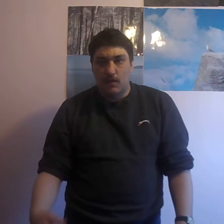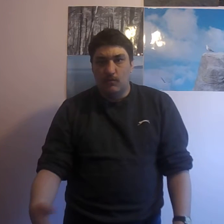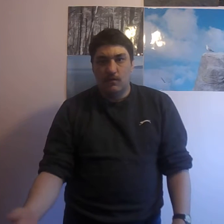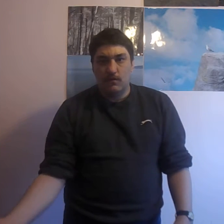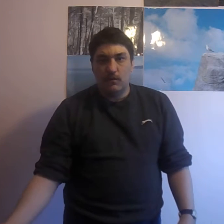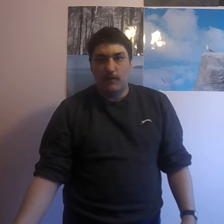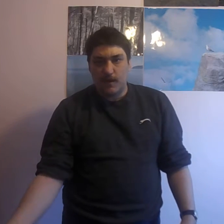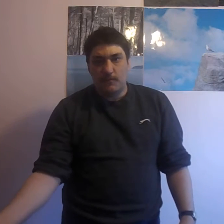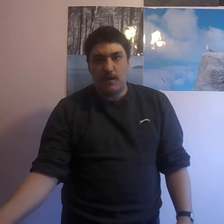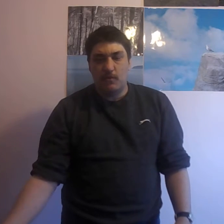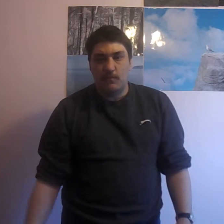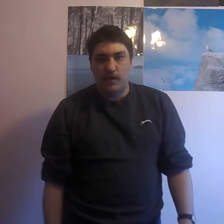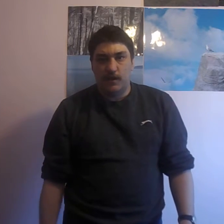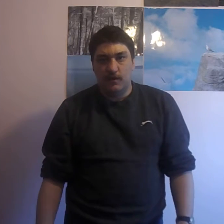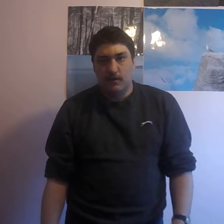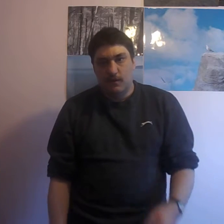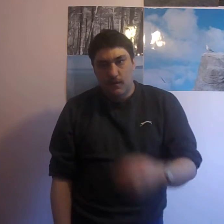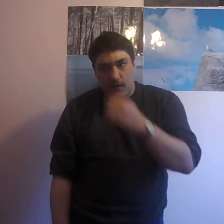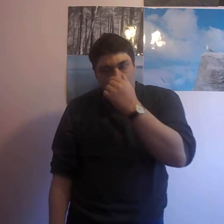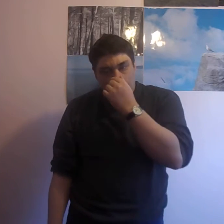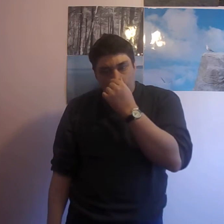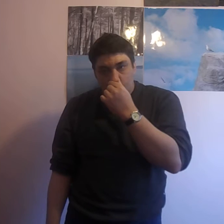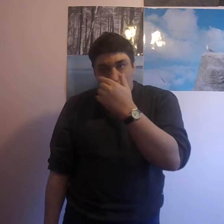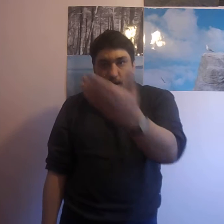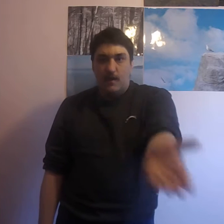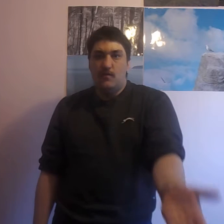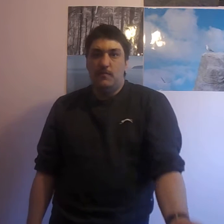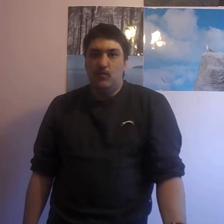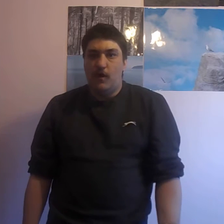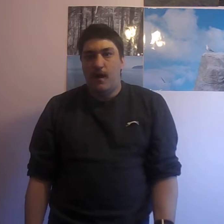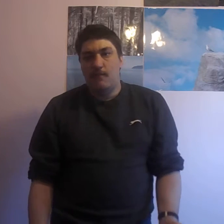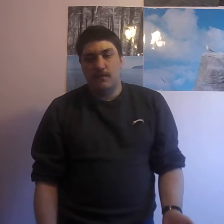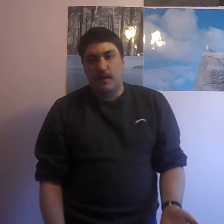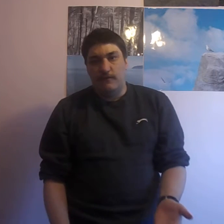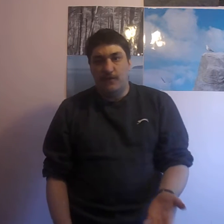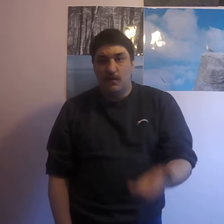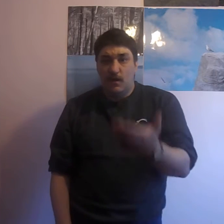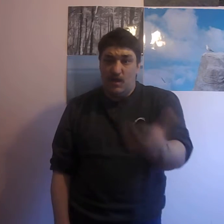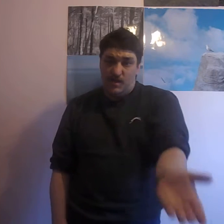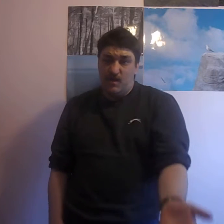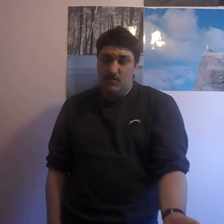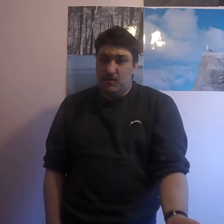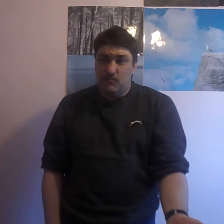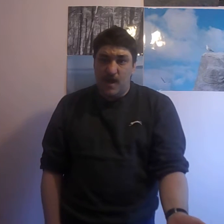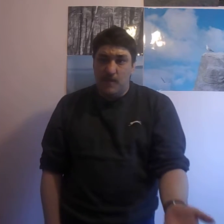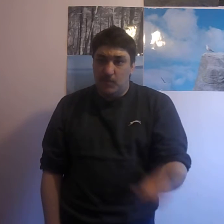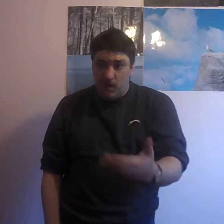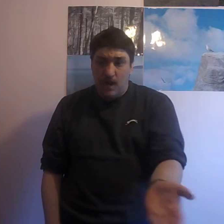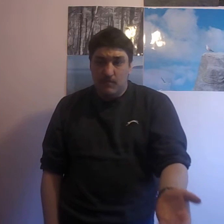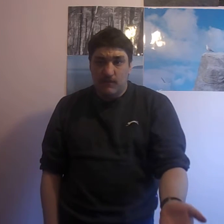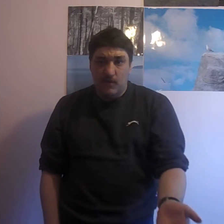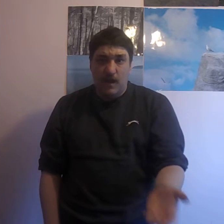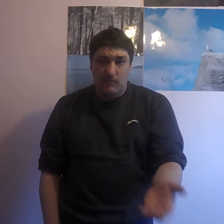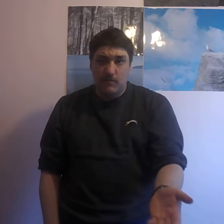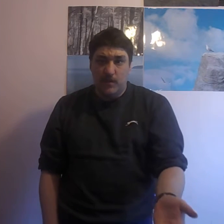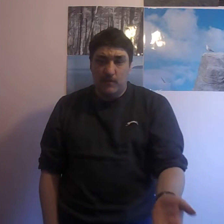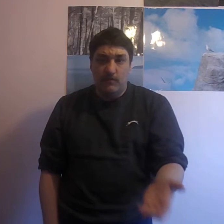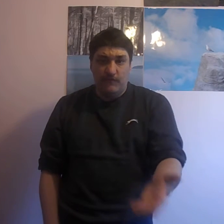so that they can make more money. And I mean what happens if, and I know this is rare, but what happens if you happen to be one of the few